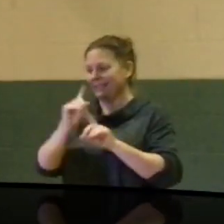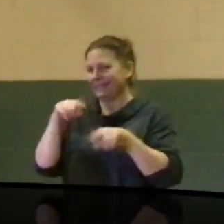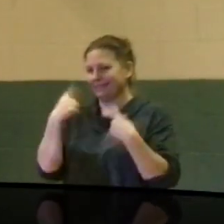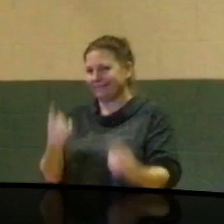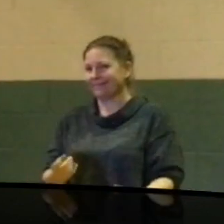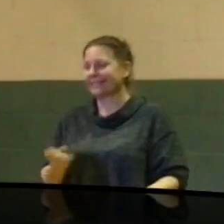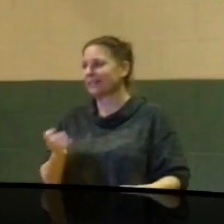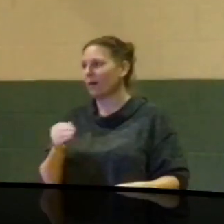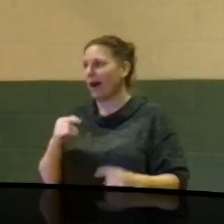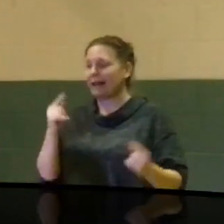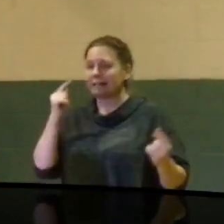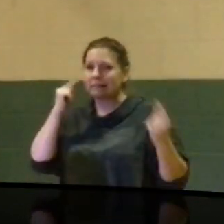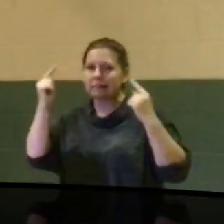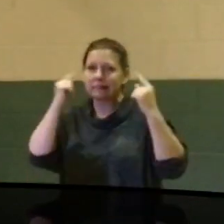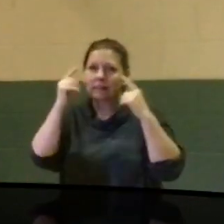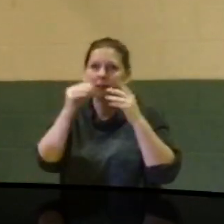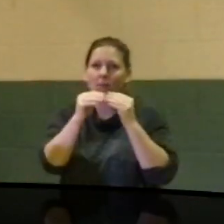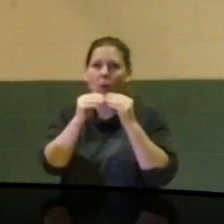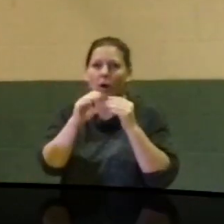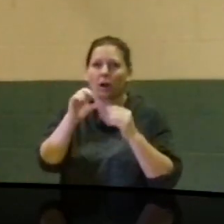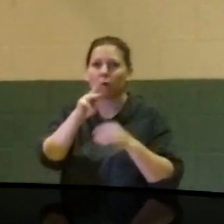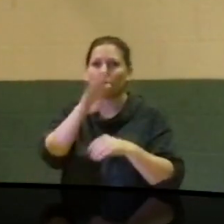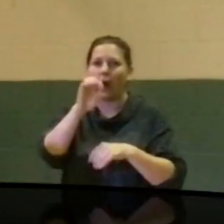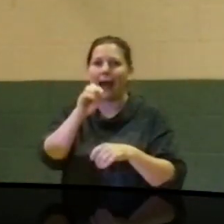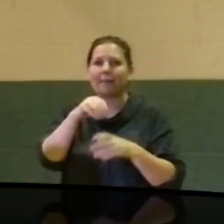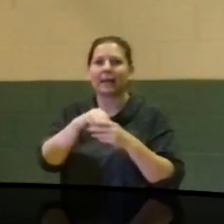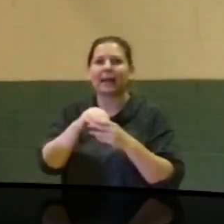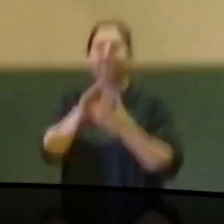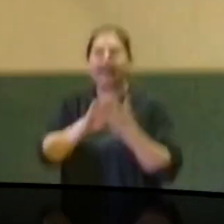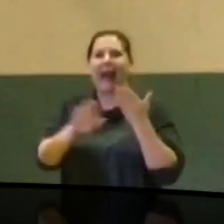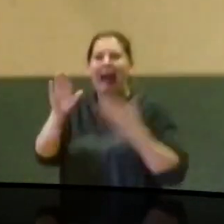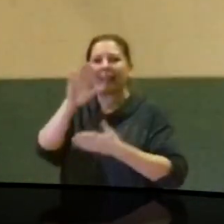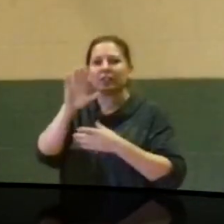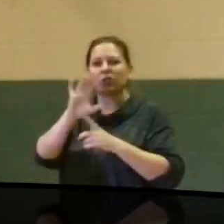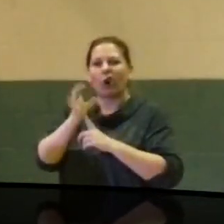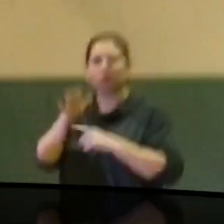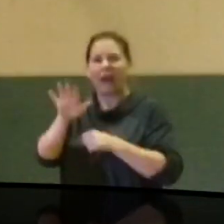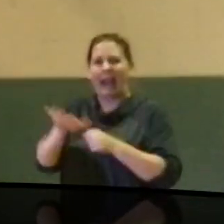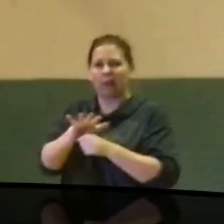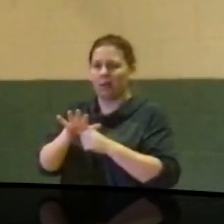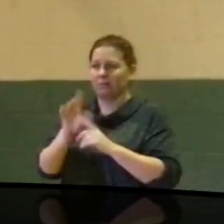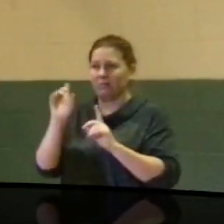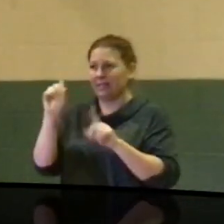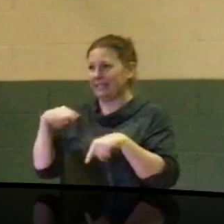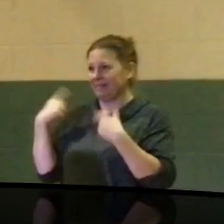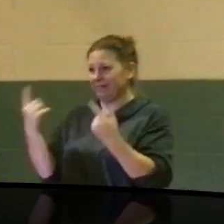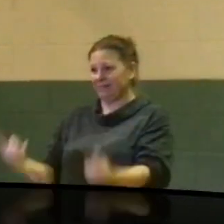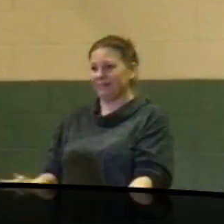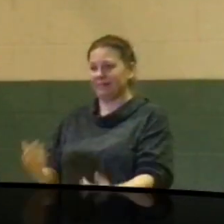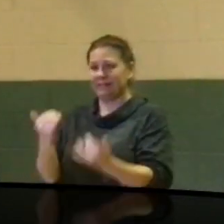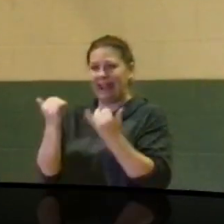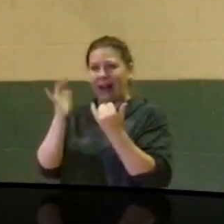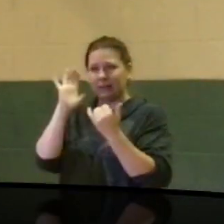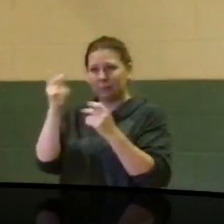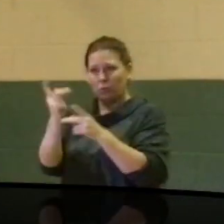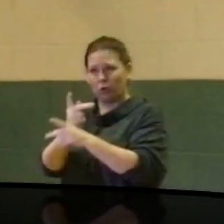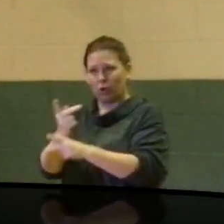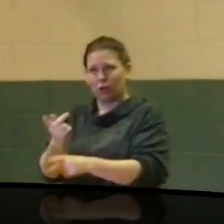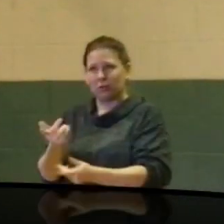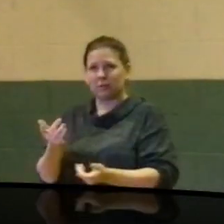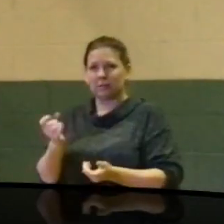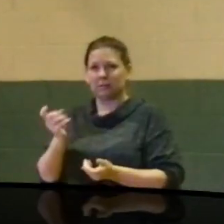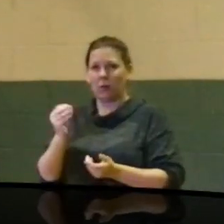I'm hearing of more crime in the college cultural area than I've heard in a long time. And I've been over this